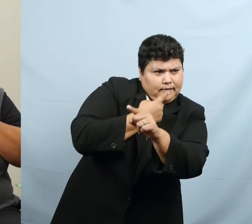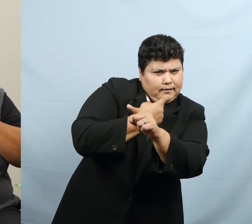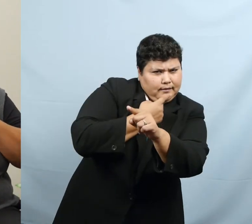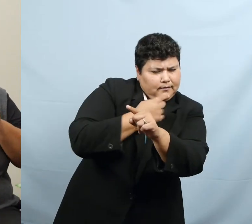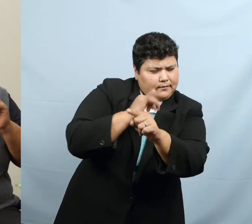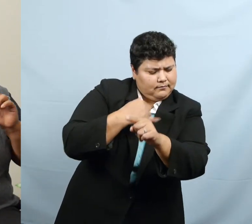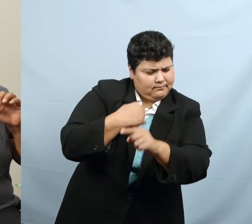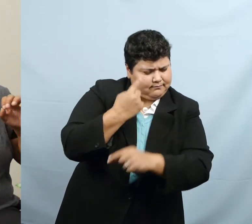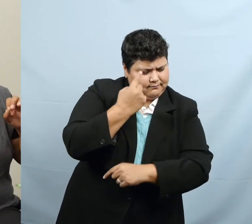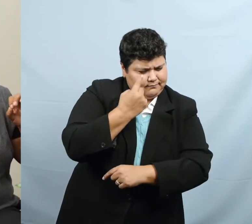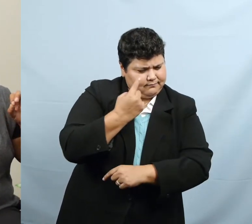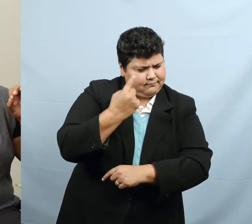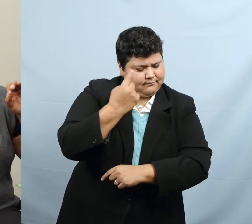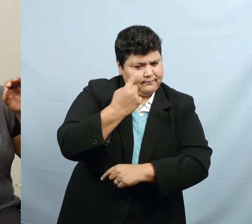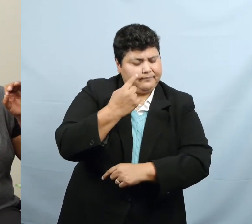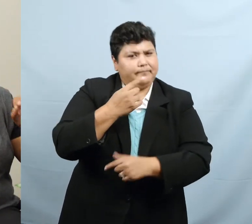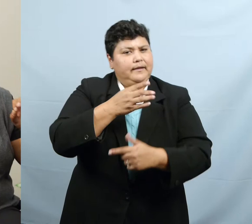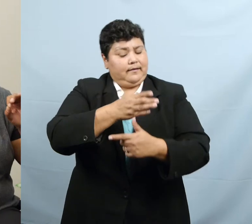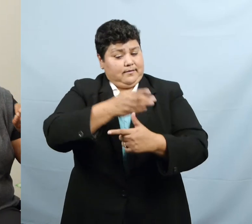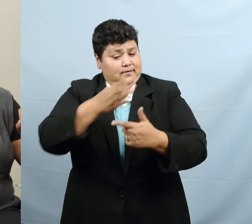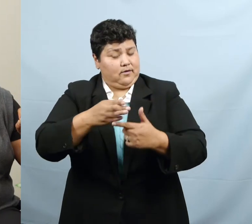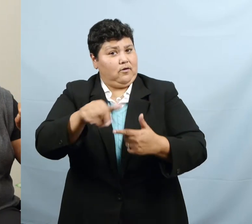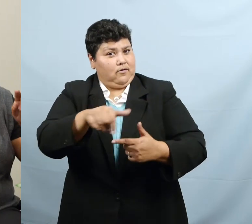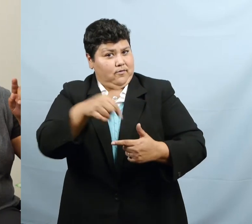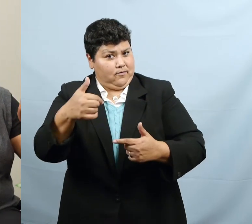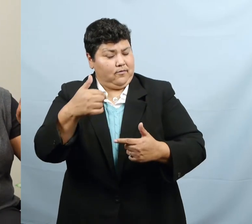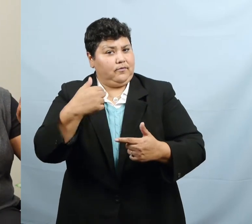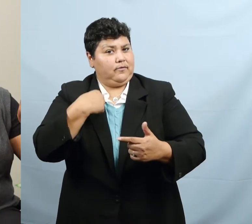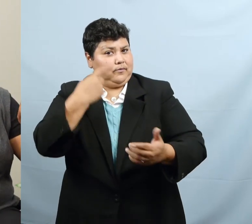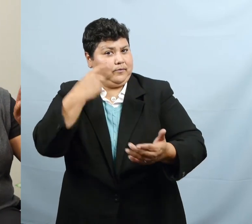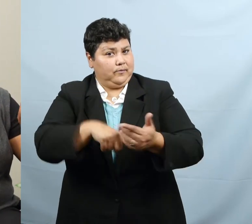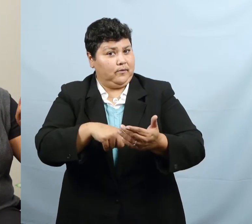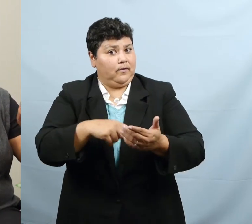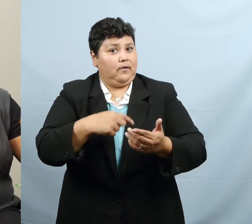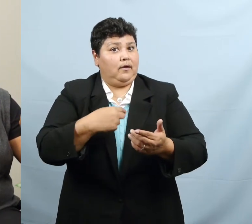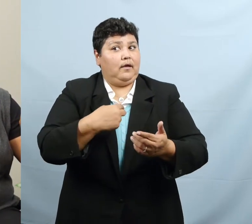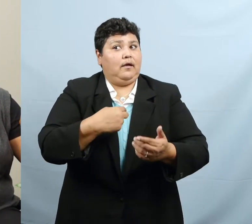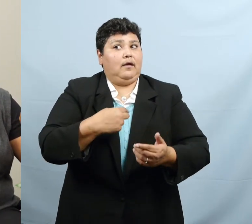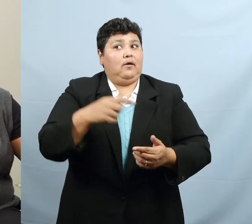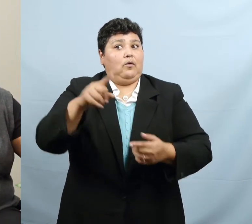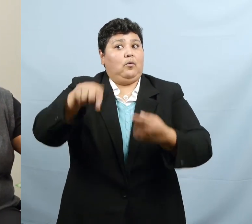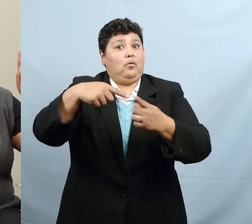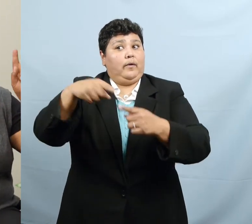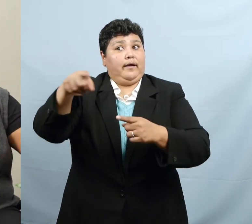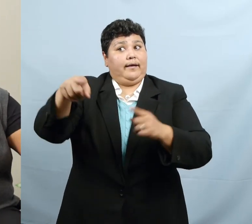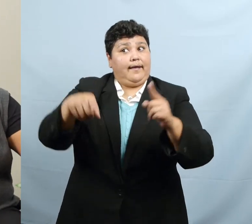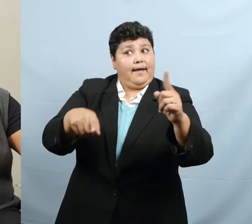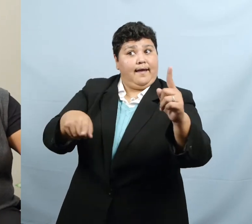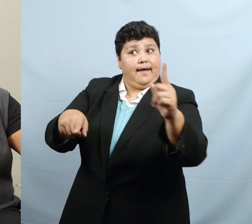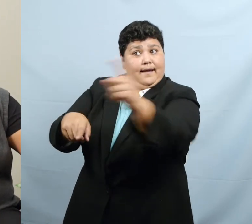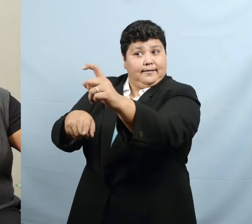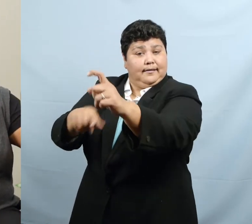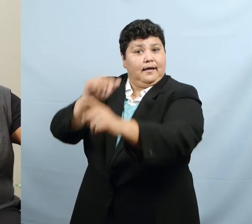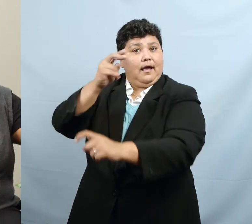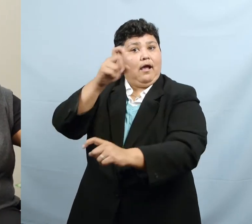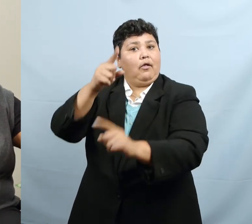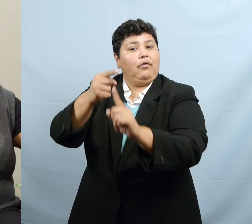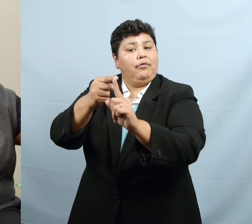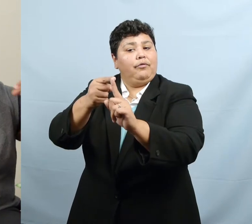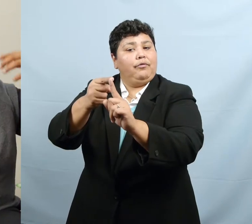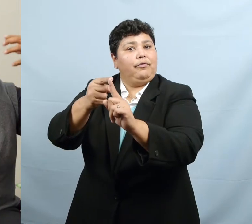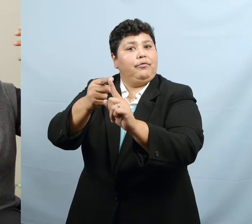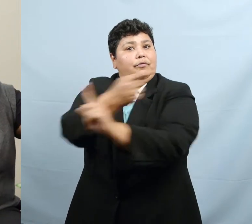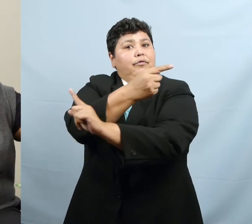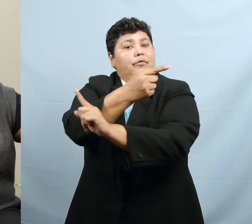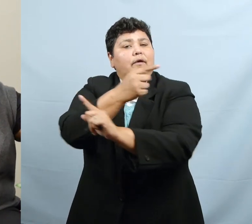noticed in that, that it was especially done when he went off topic. When a question was asked, he'd